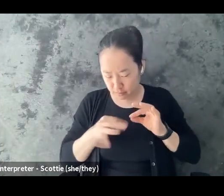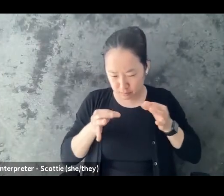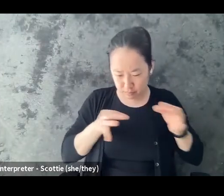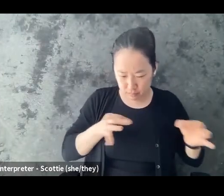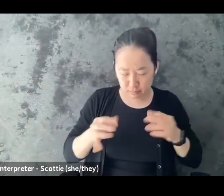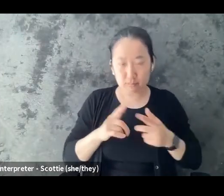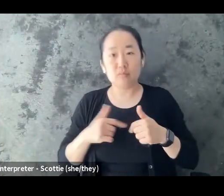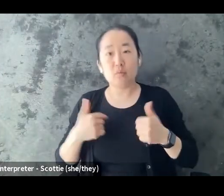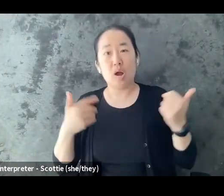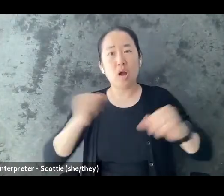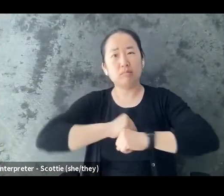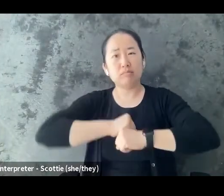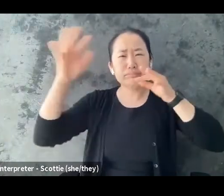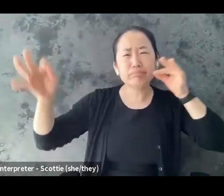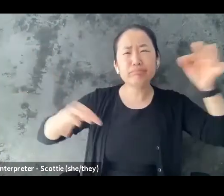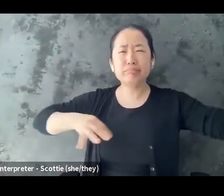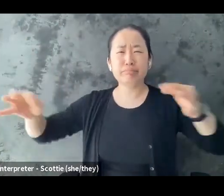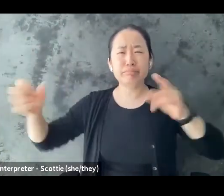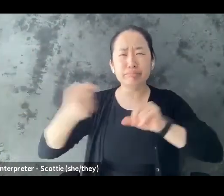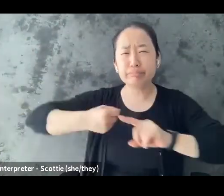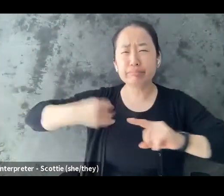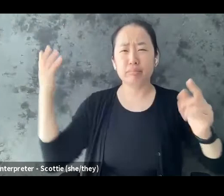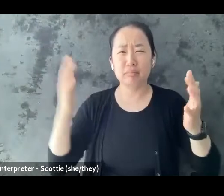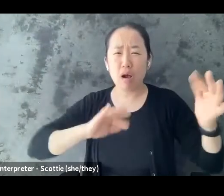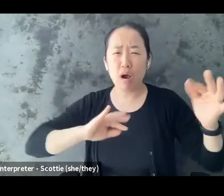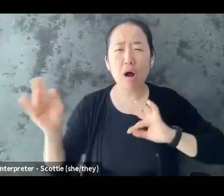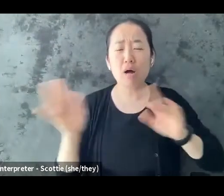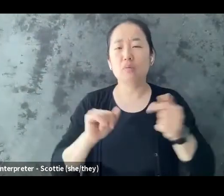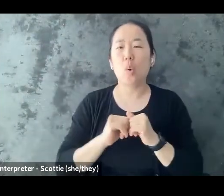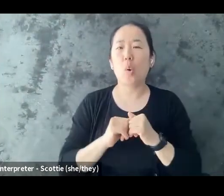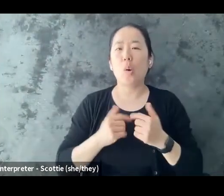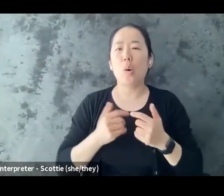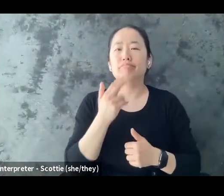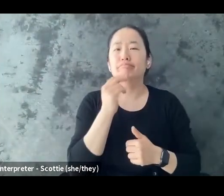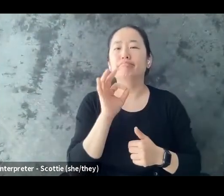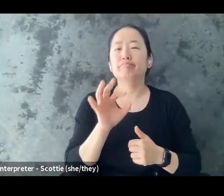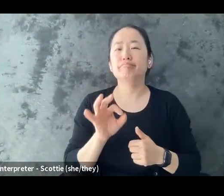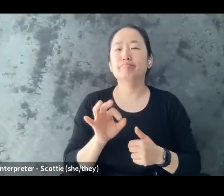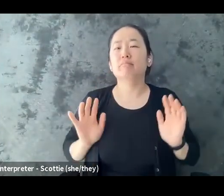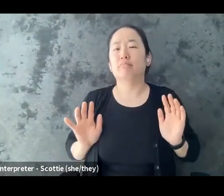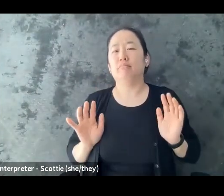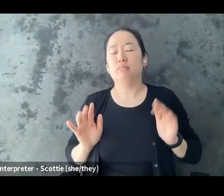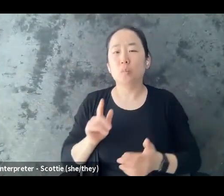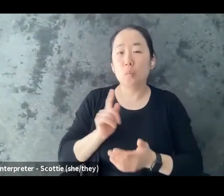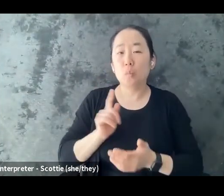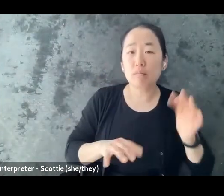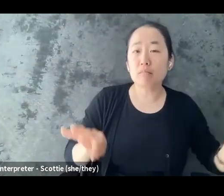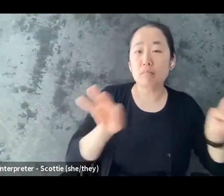little detail you want to share you can decide which of those details are important which you prefer to keep to yourself